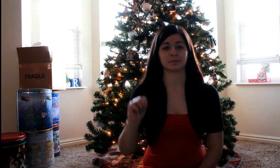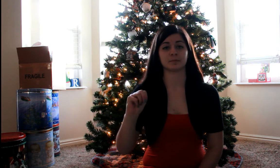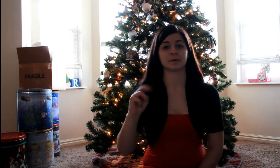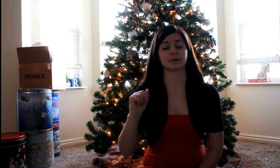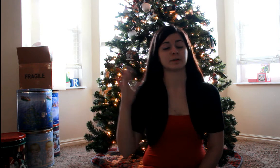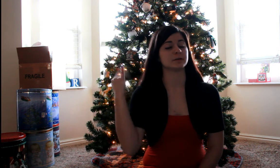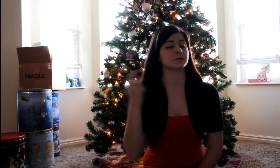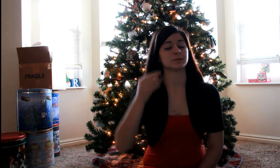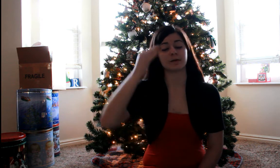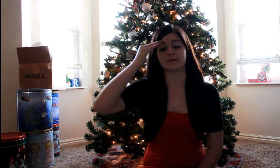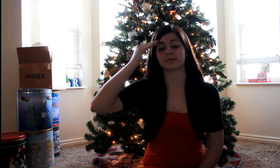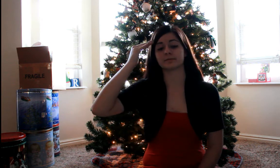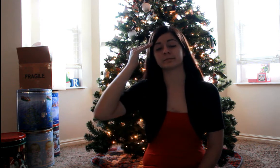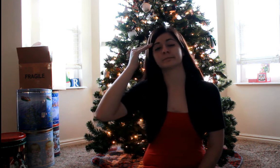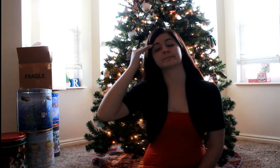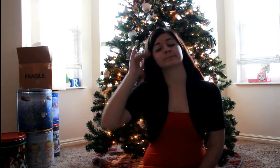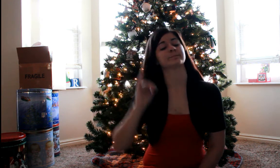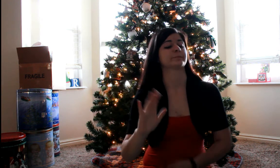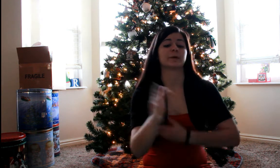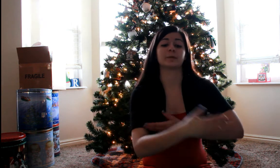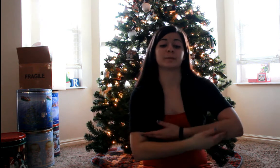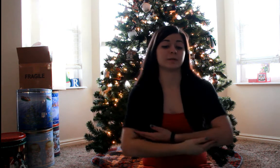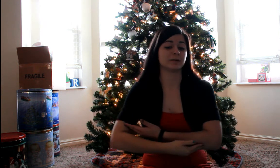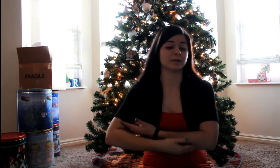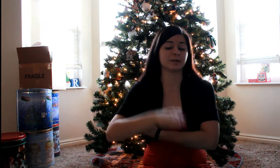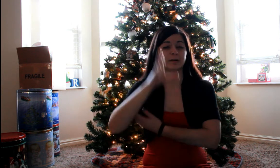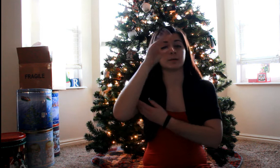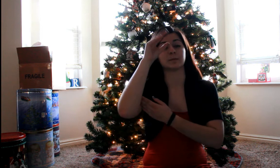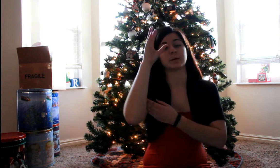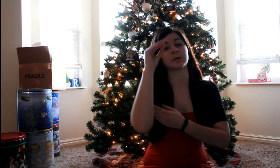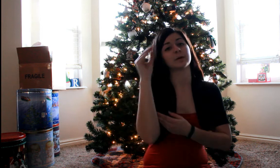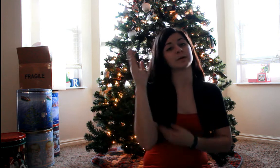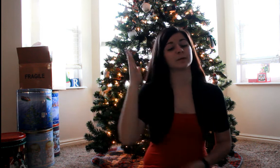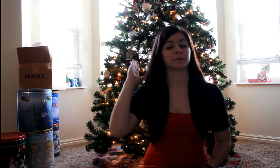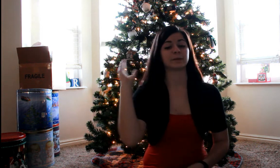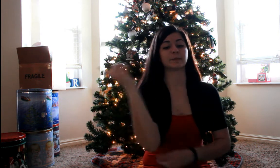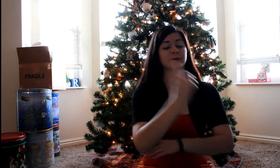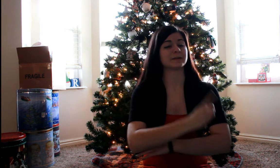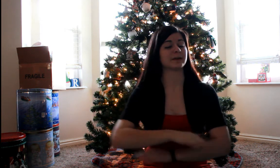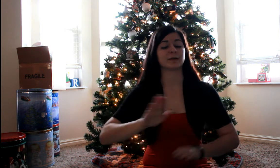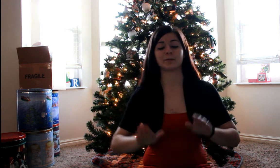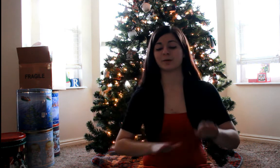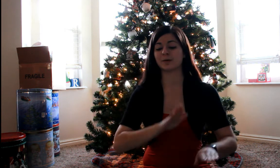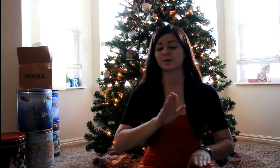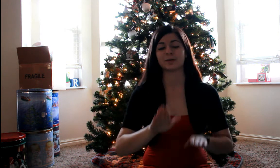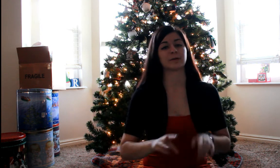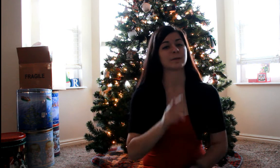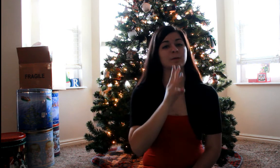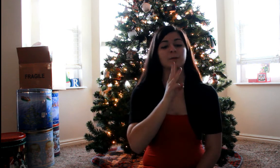Mary Mary did you know That your baby boy Will one day walk on